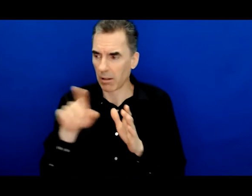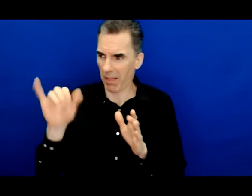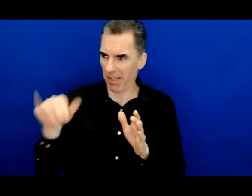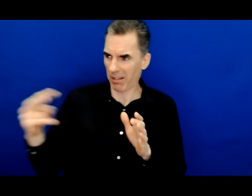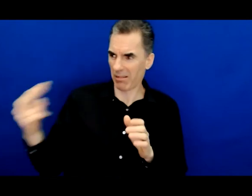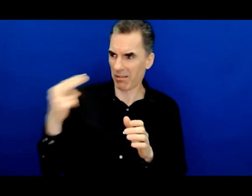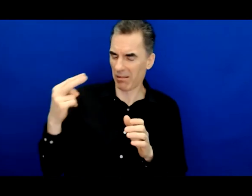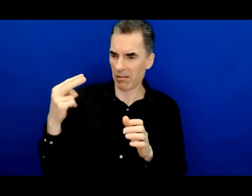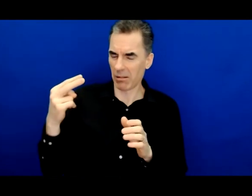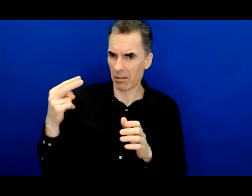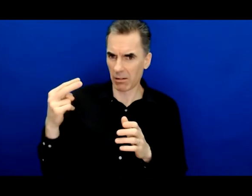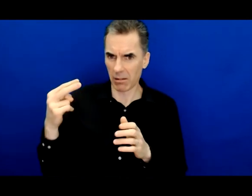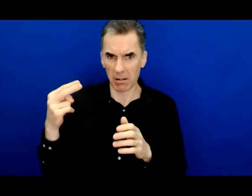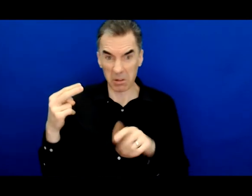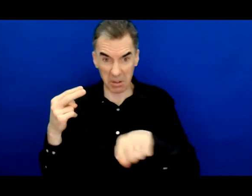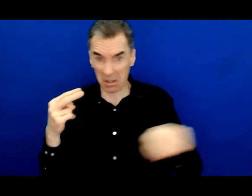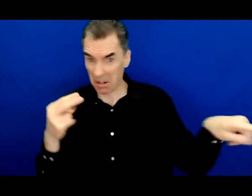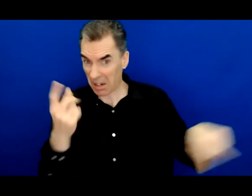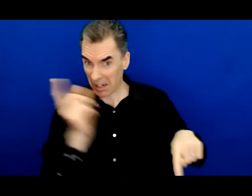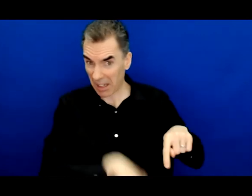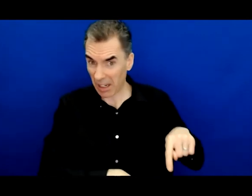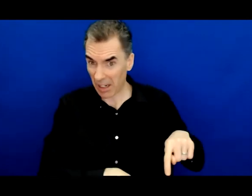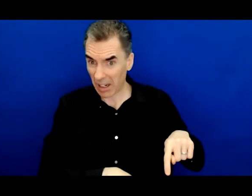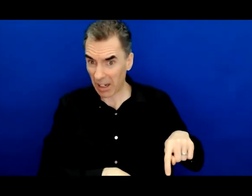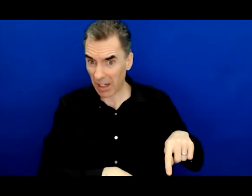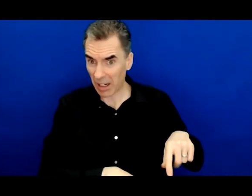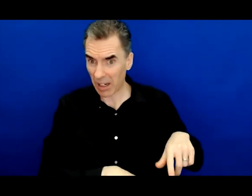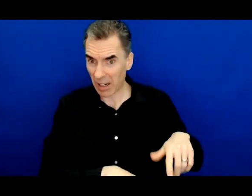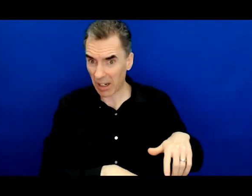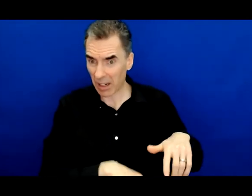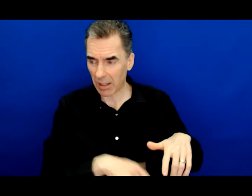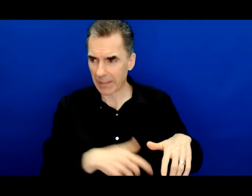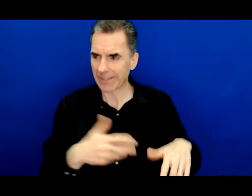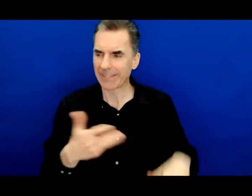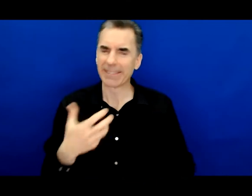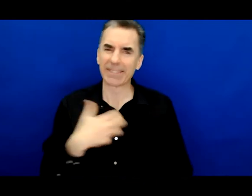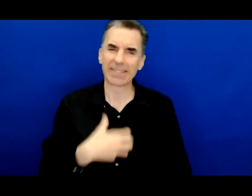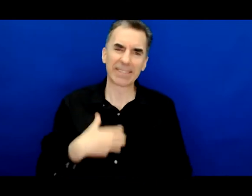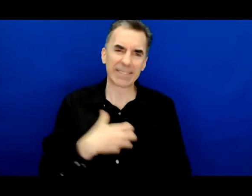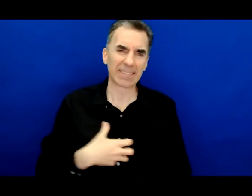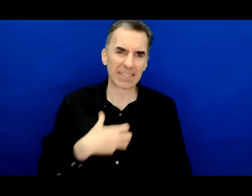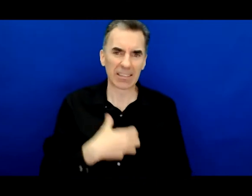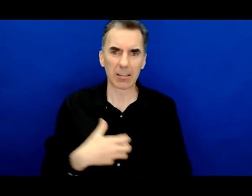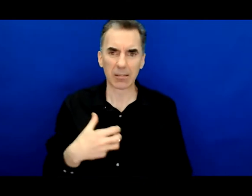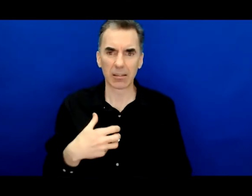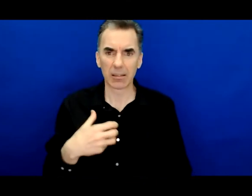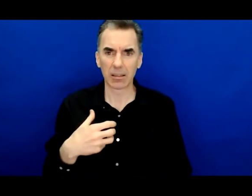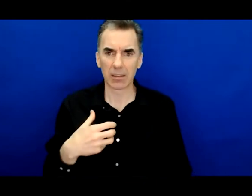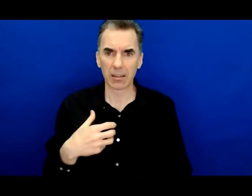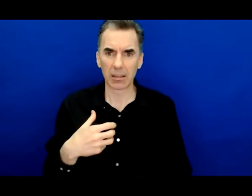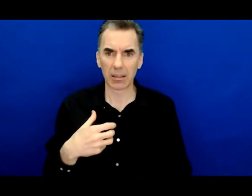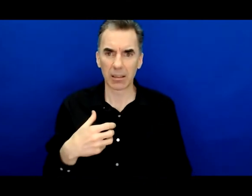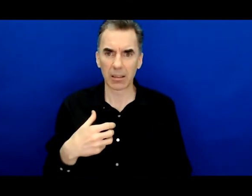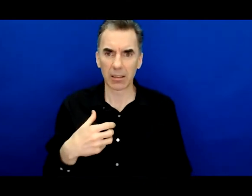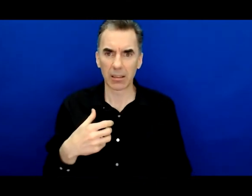the rule for people who didn't believe in folks like us to say yeah of course you got a handful of people who are doing well because the majority of the others they just need to